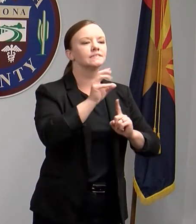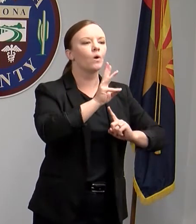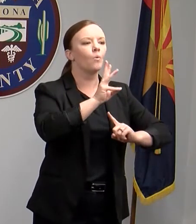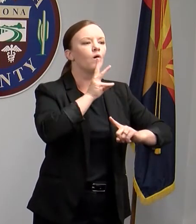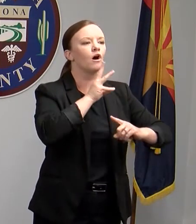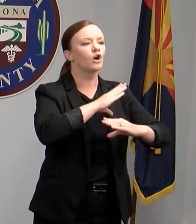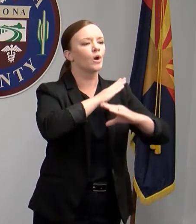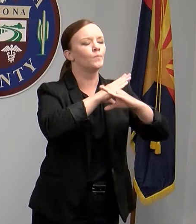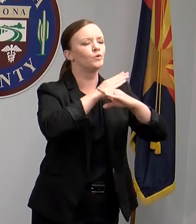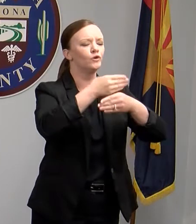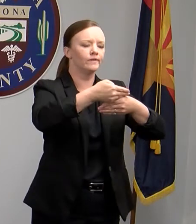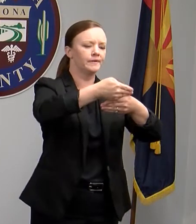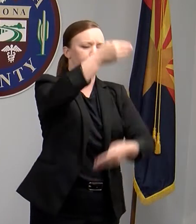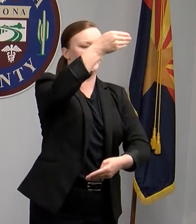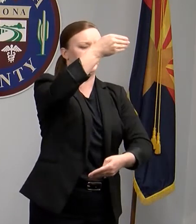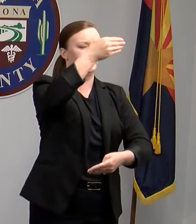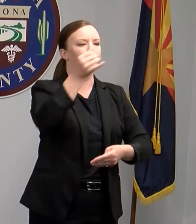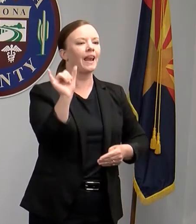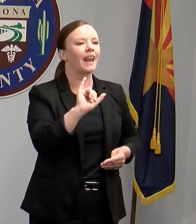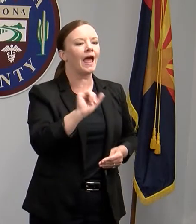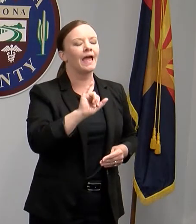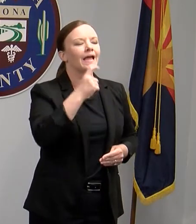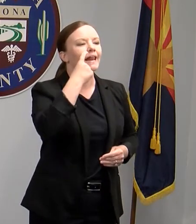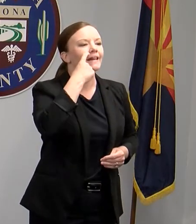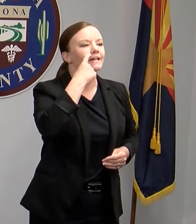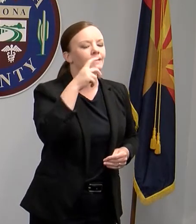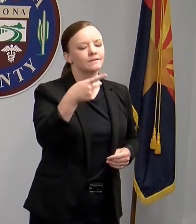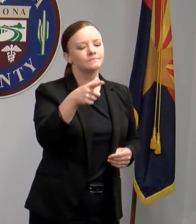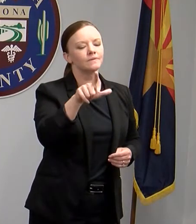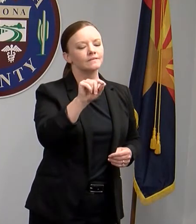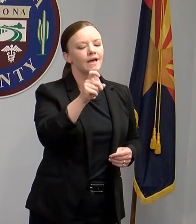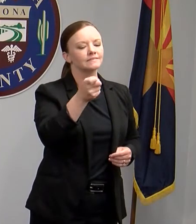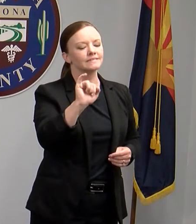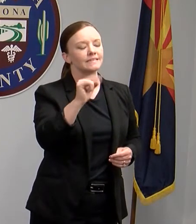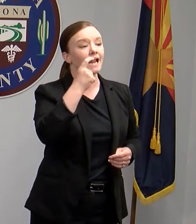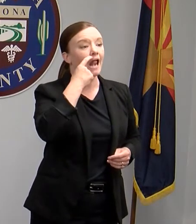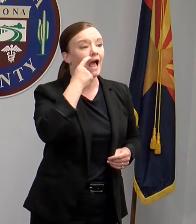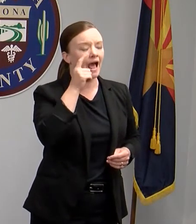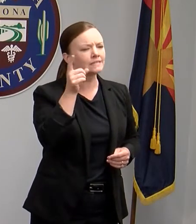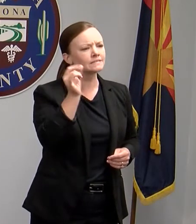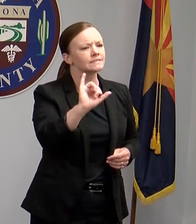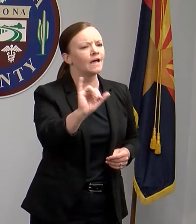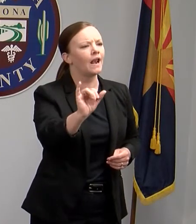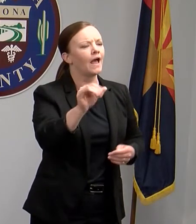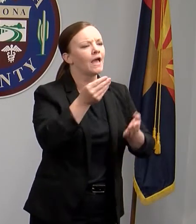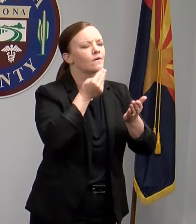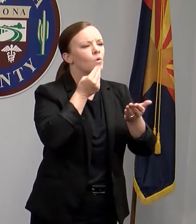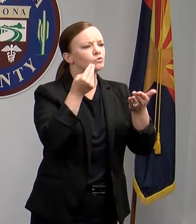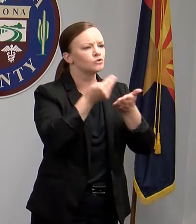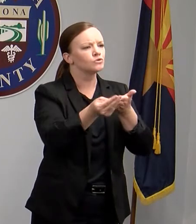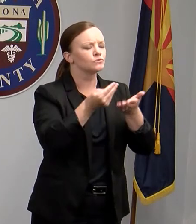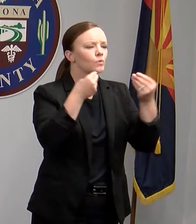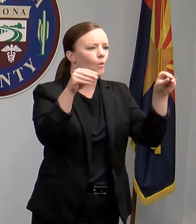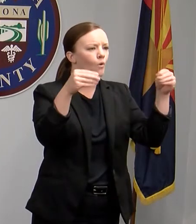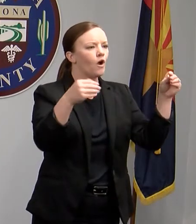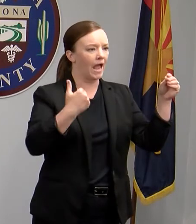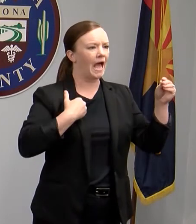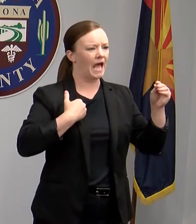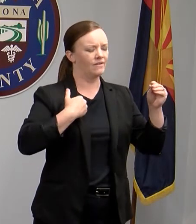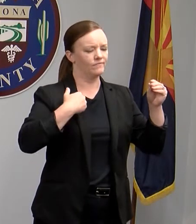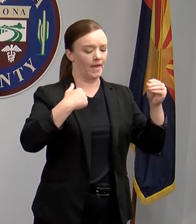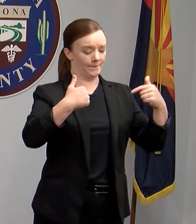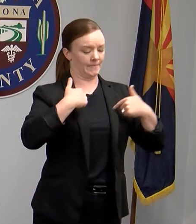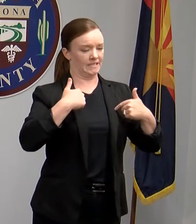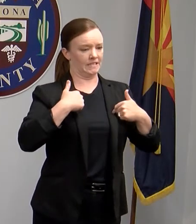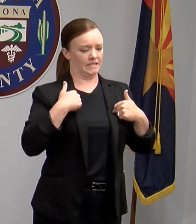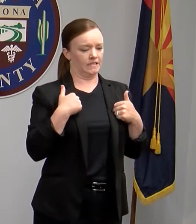plexiglass, like the kinds you often see in grocery stores. And that way, if you cannot maintain distance, there's a physical barrier between